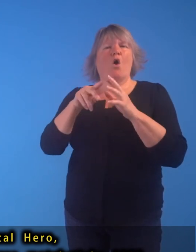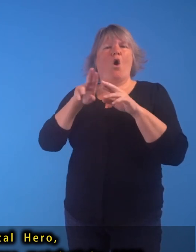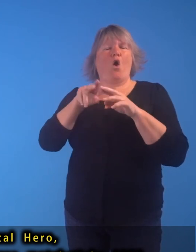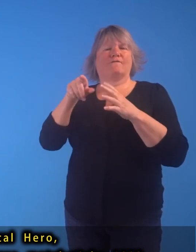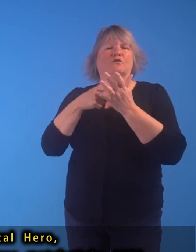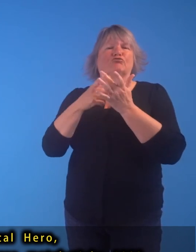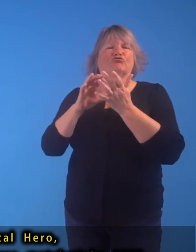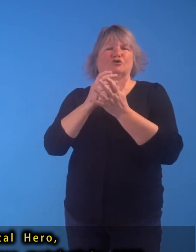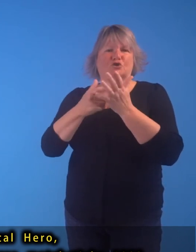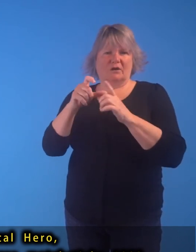DeMarco